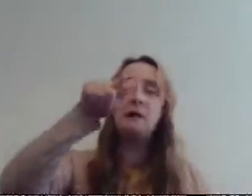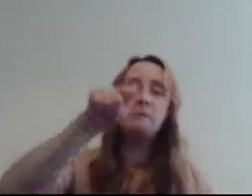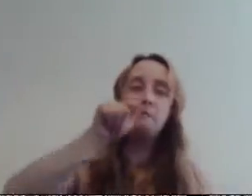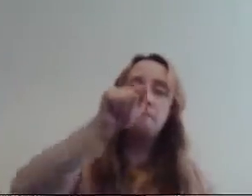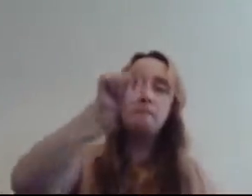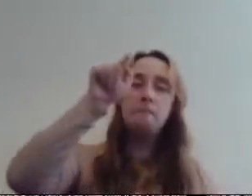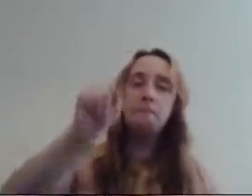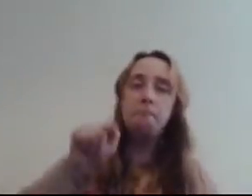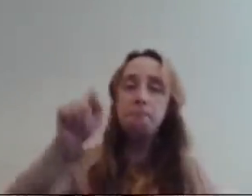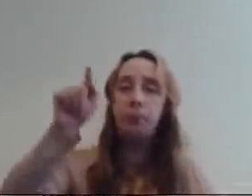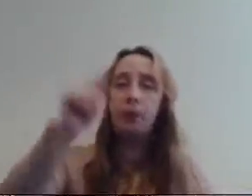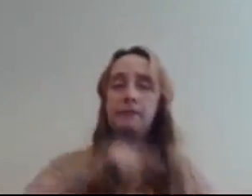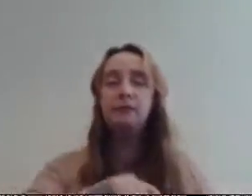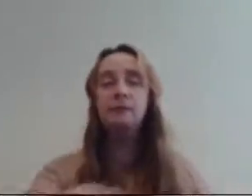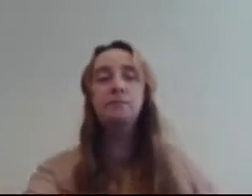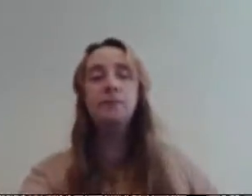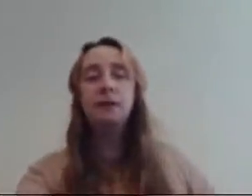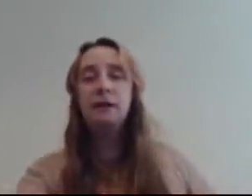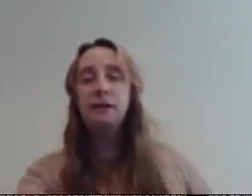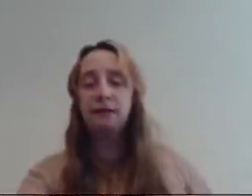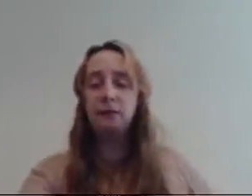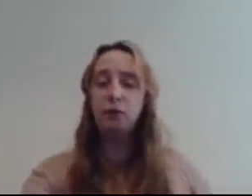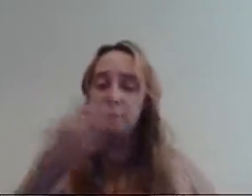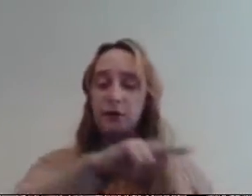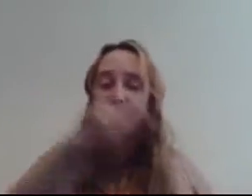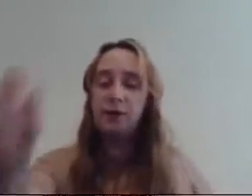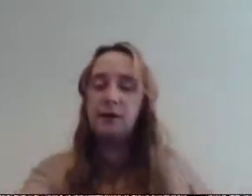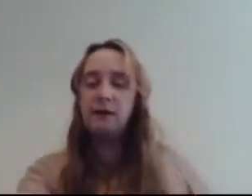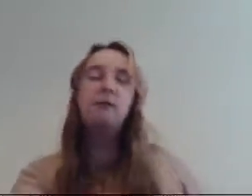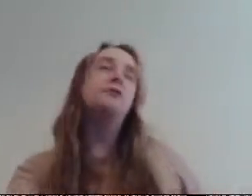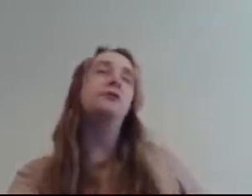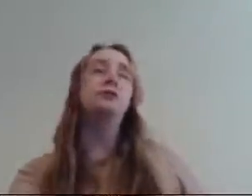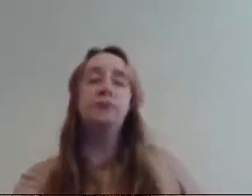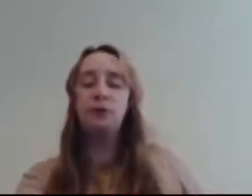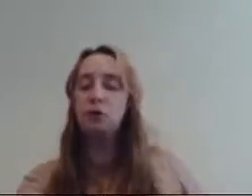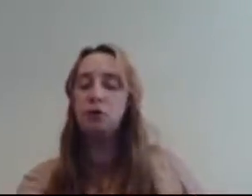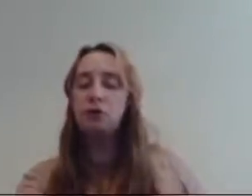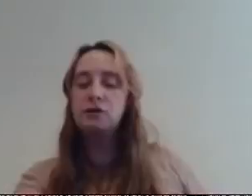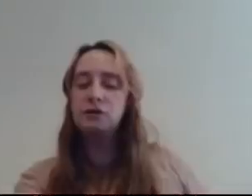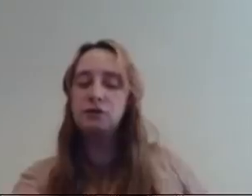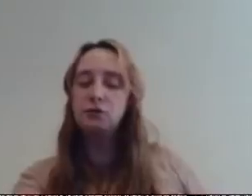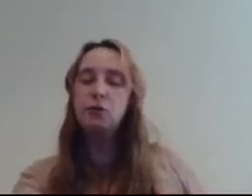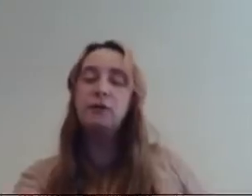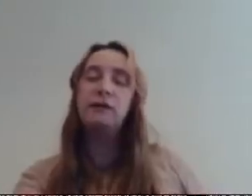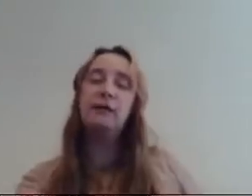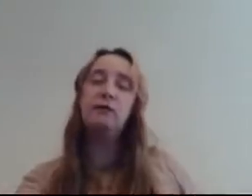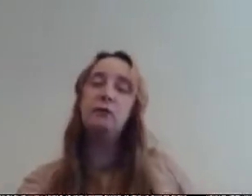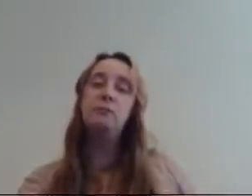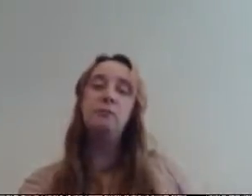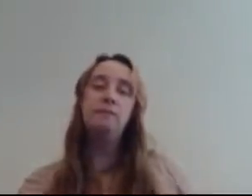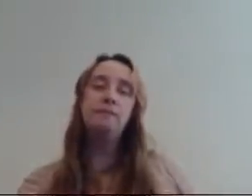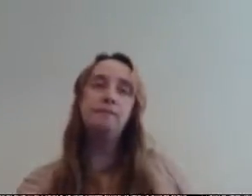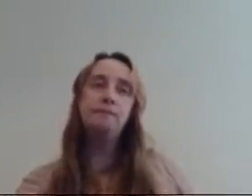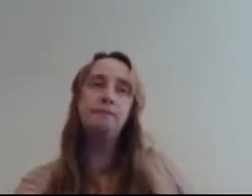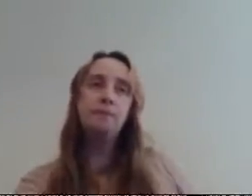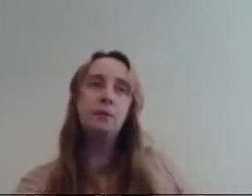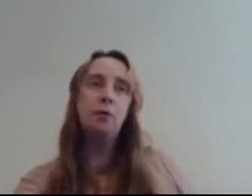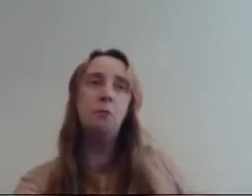pointing to them like you go there you go there so you know if they talk shinzo can get to them or